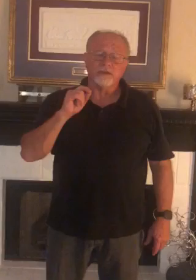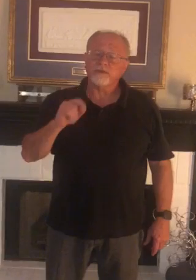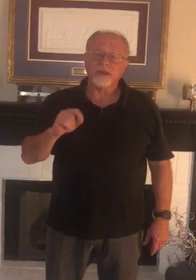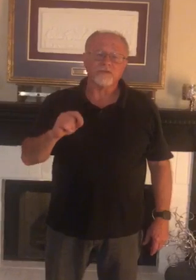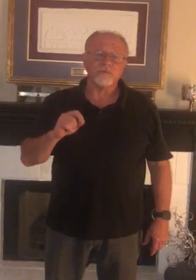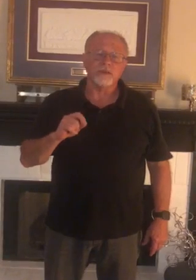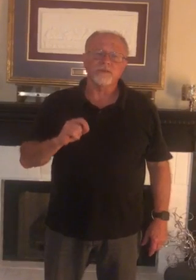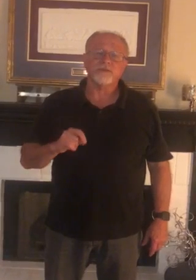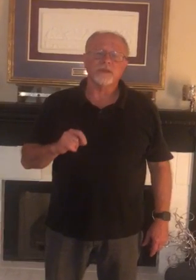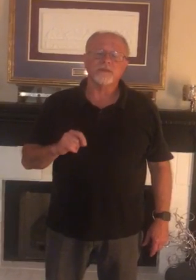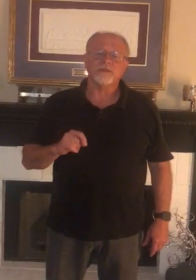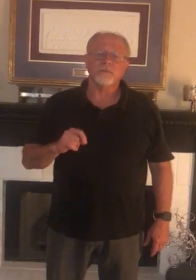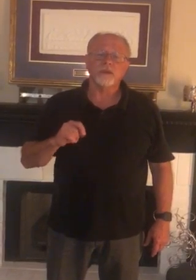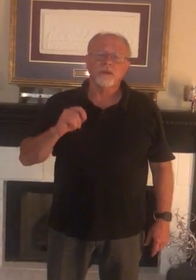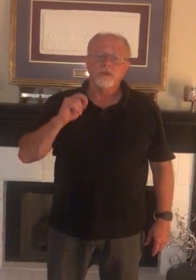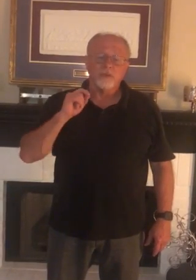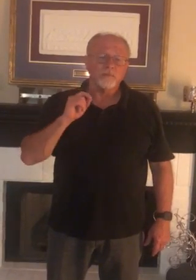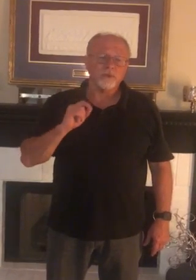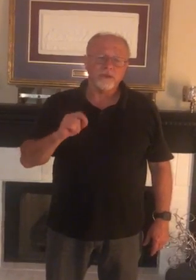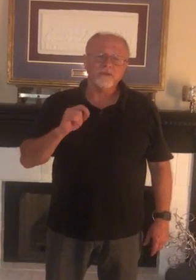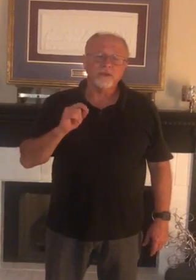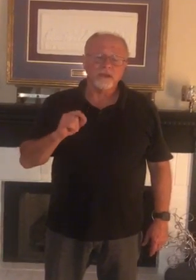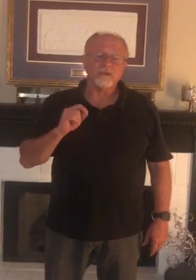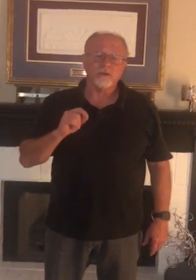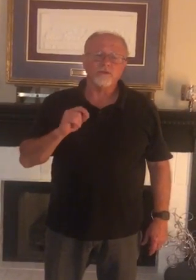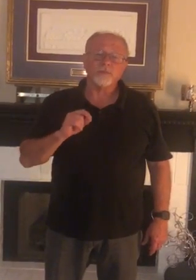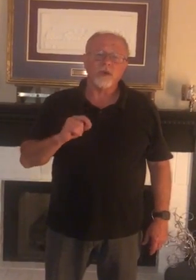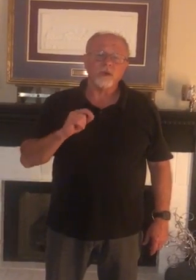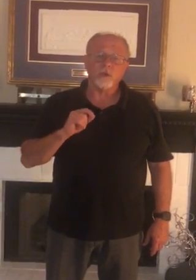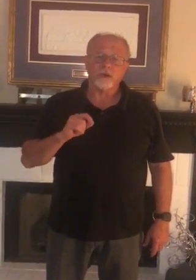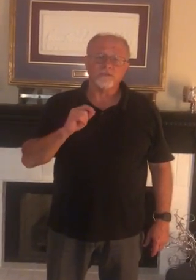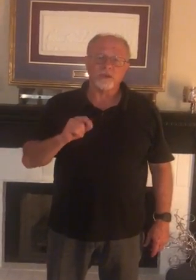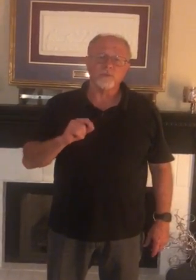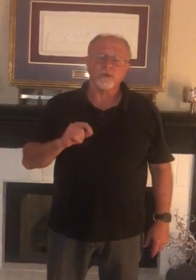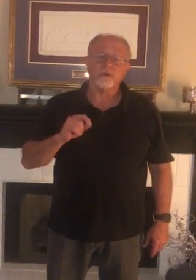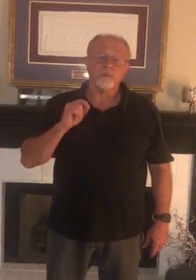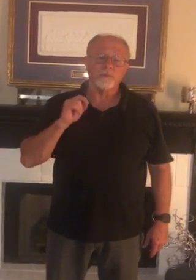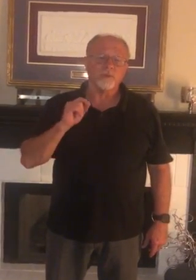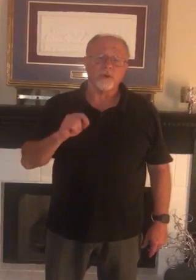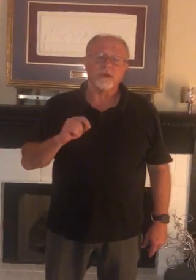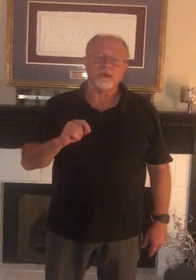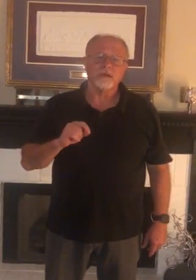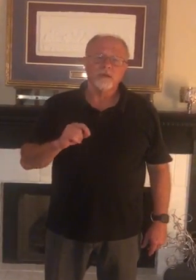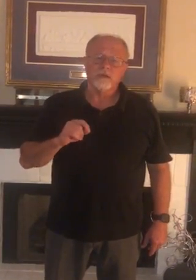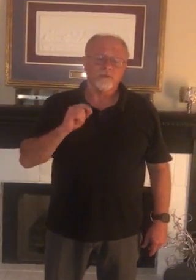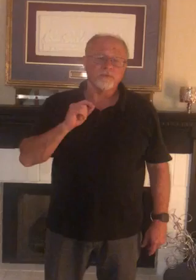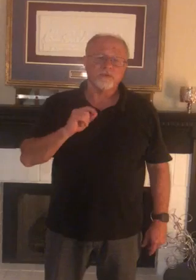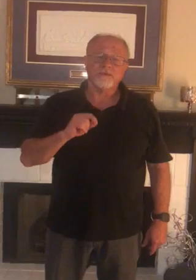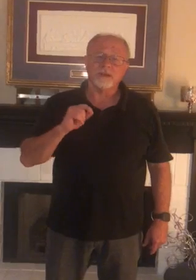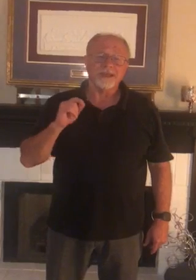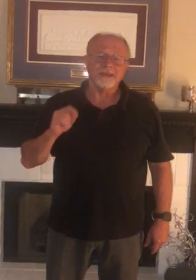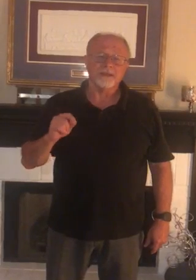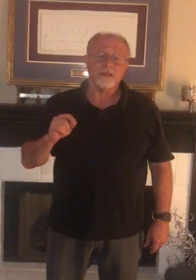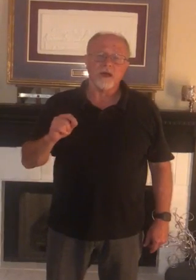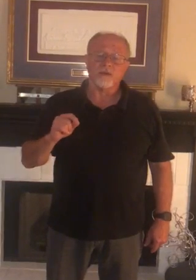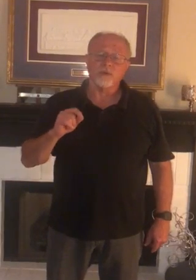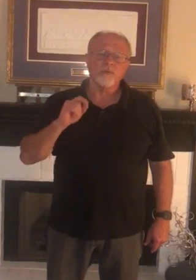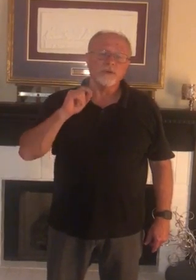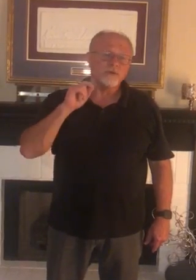can text me and send it to me. But please get those prayer requests in. We're going to be praying from 7 to 8 o'clock. We want you